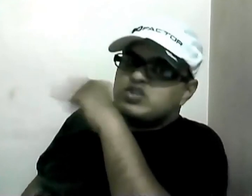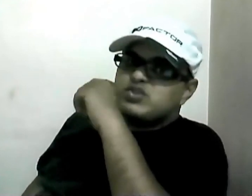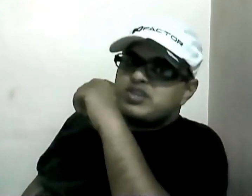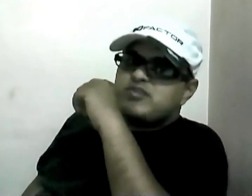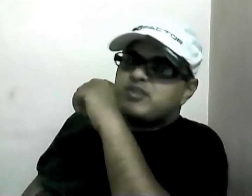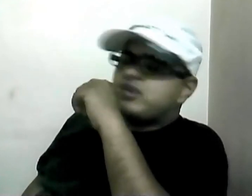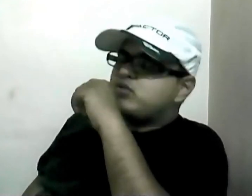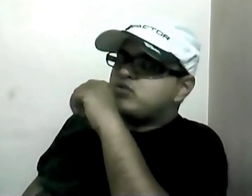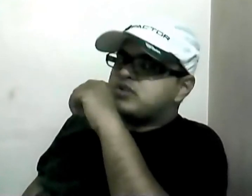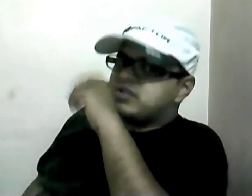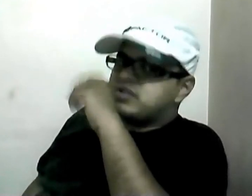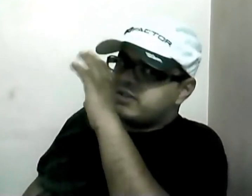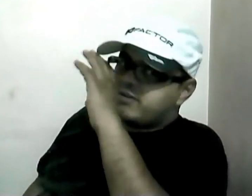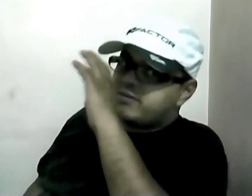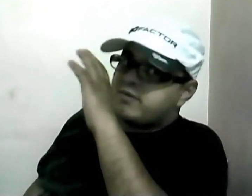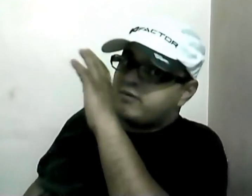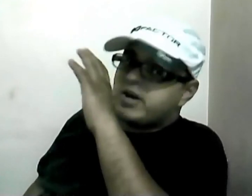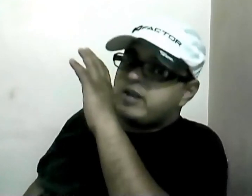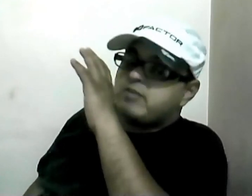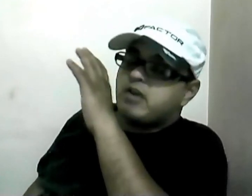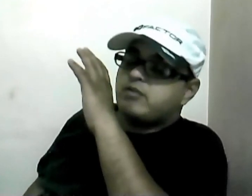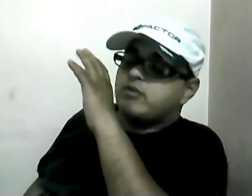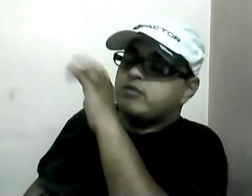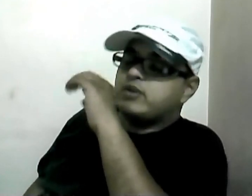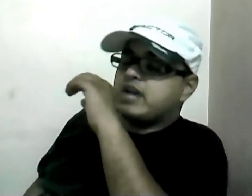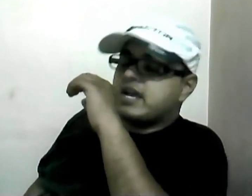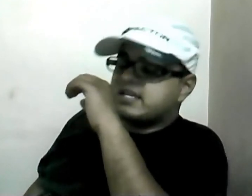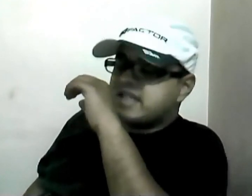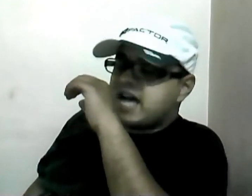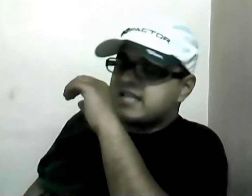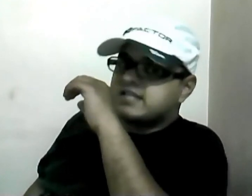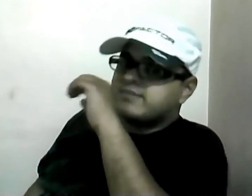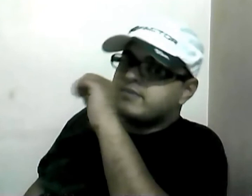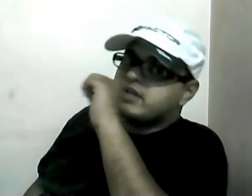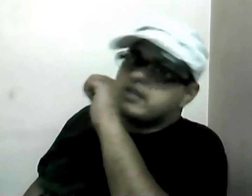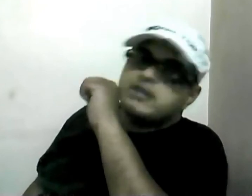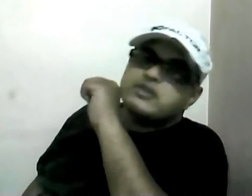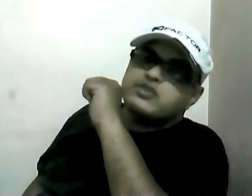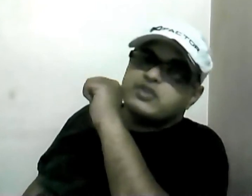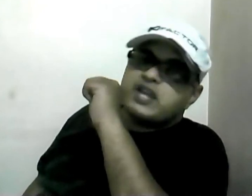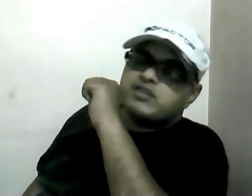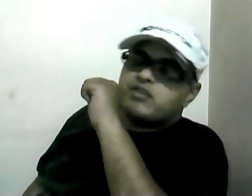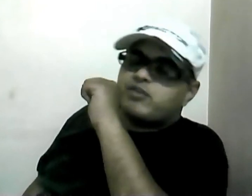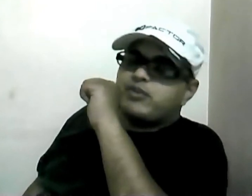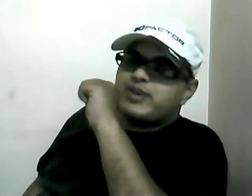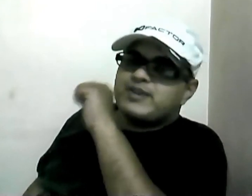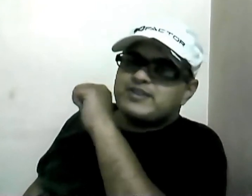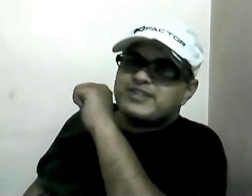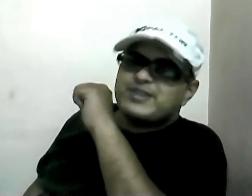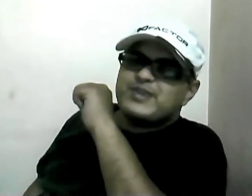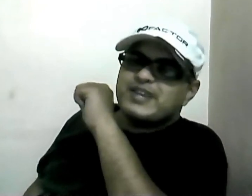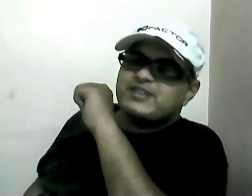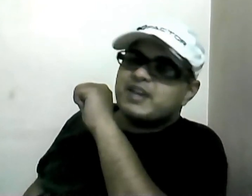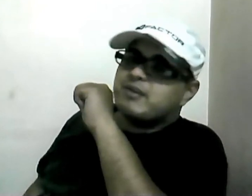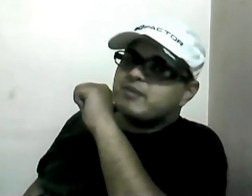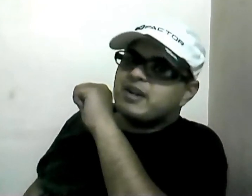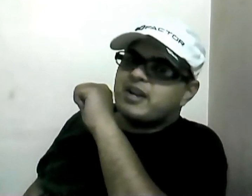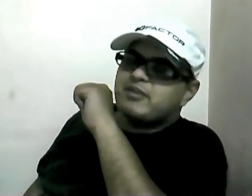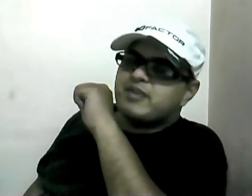So these were the tools very powerful for SaaS. So that's all for today. See you next time in the next